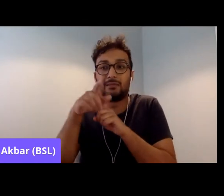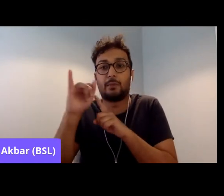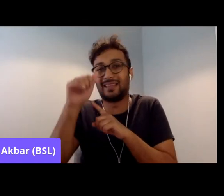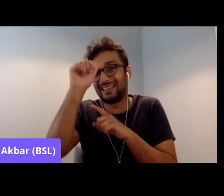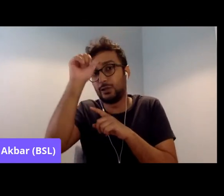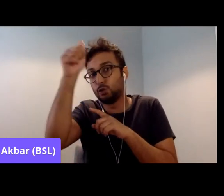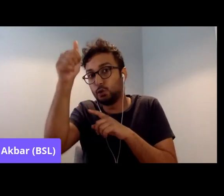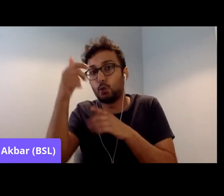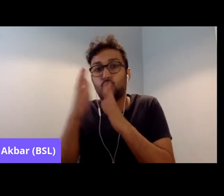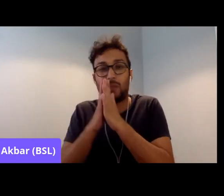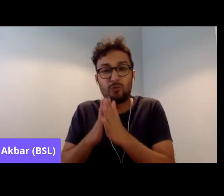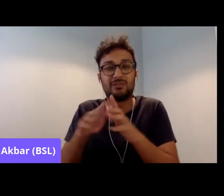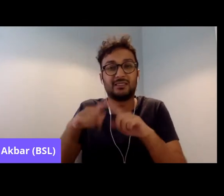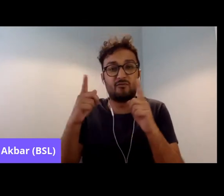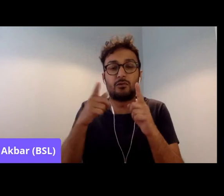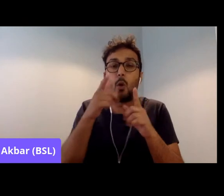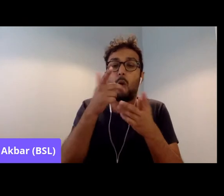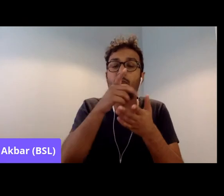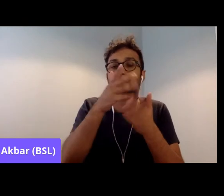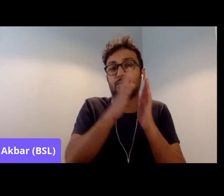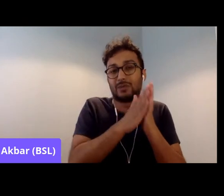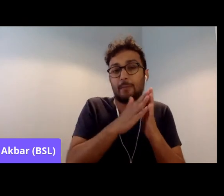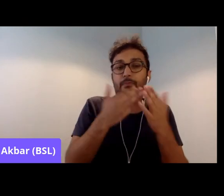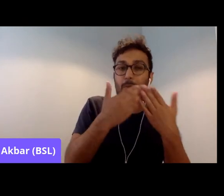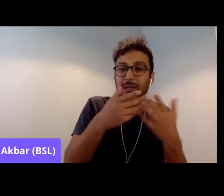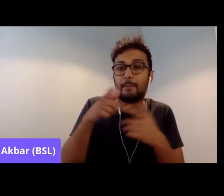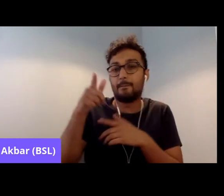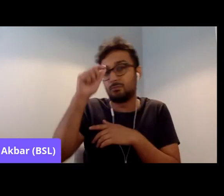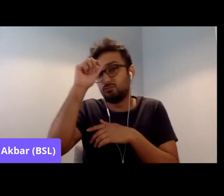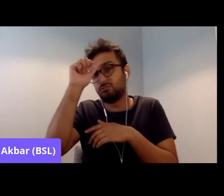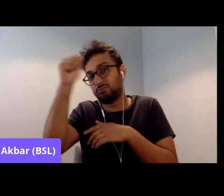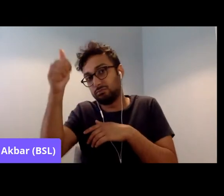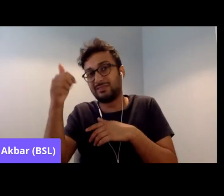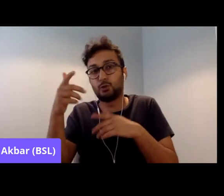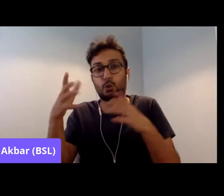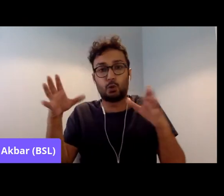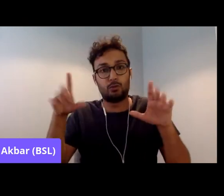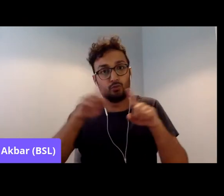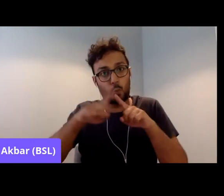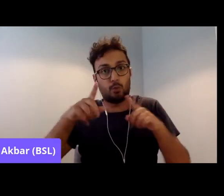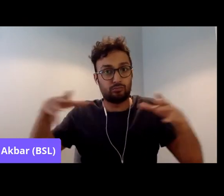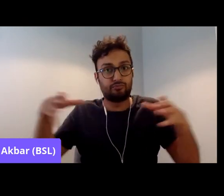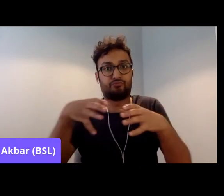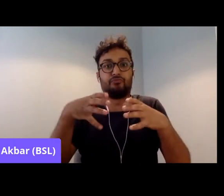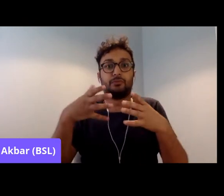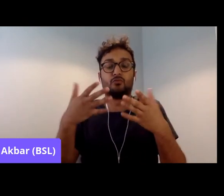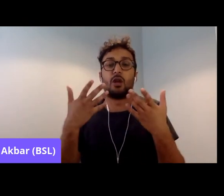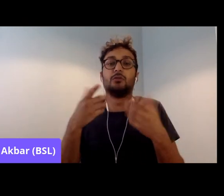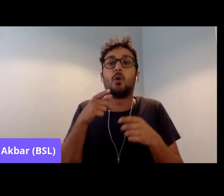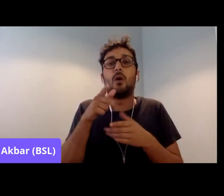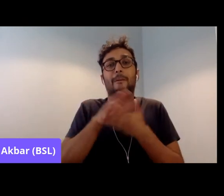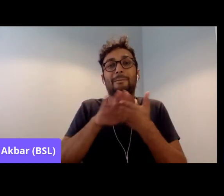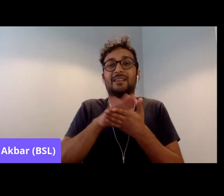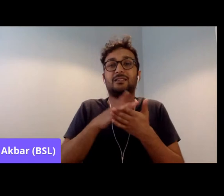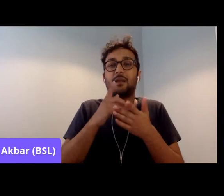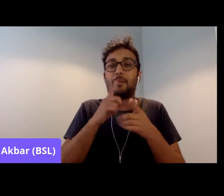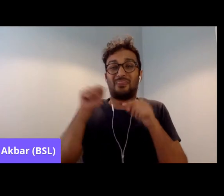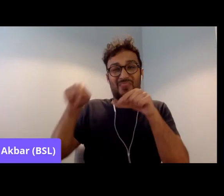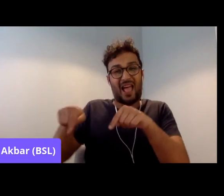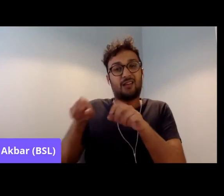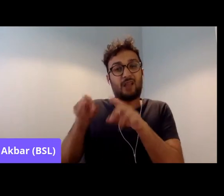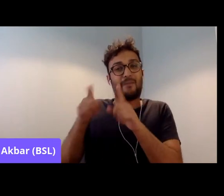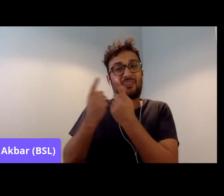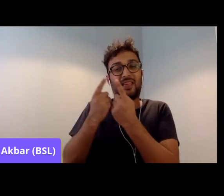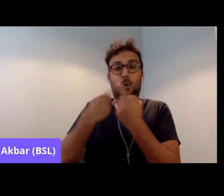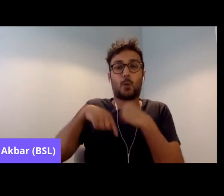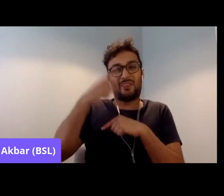religion or something. And that kind of politics is often seen as that's diaspora politics that we don't really care about. And this is migrant solidarity politics. But